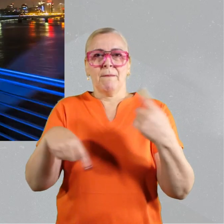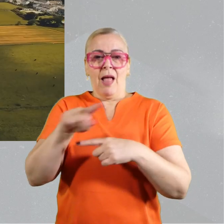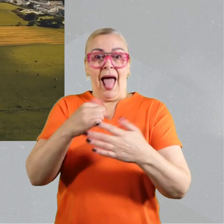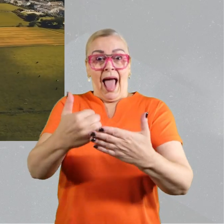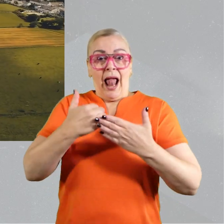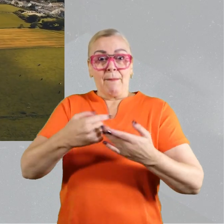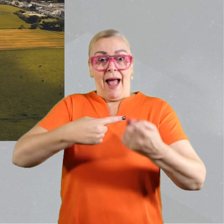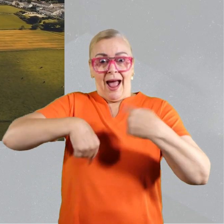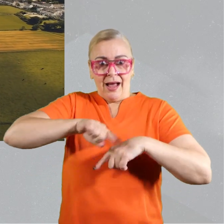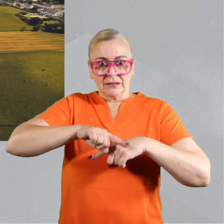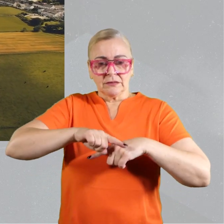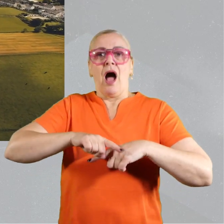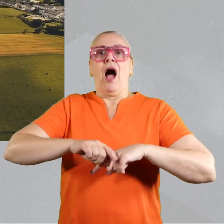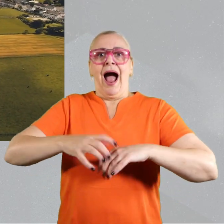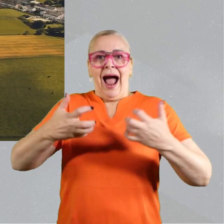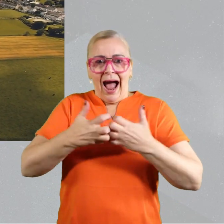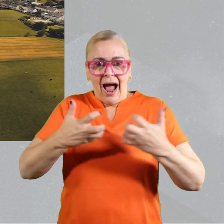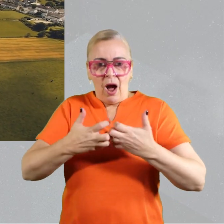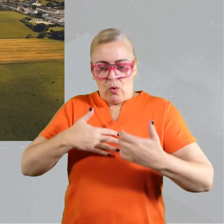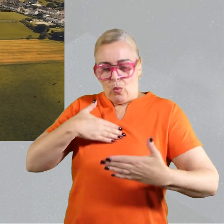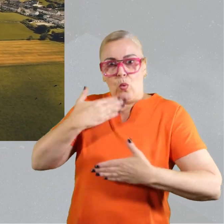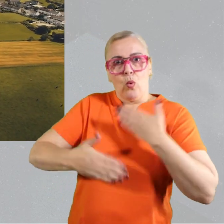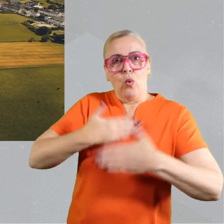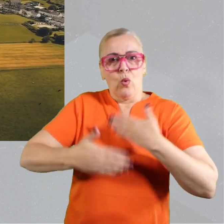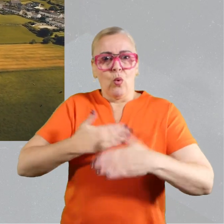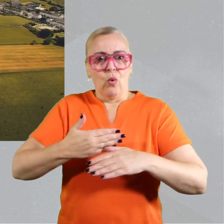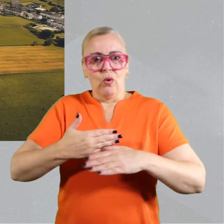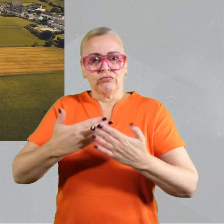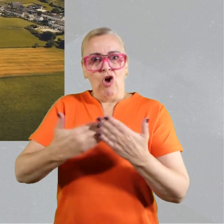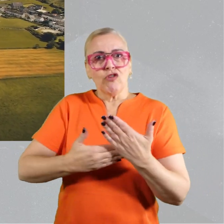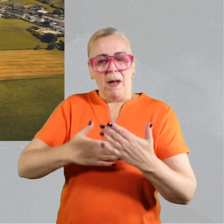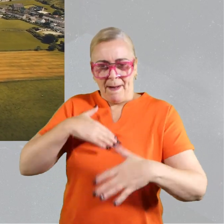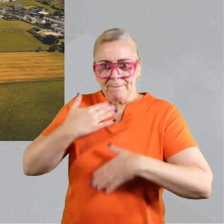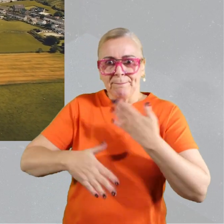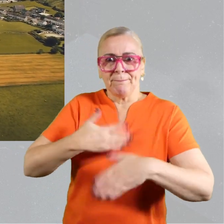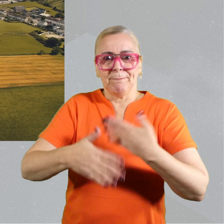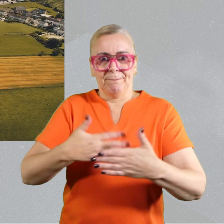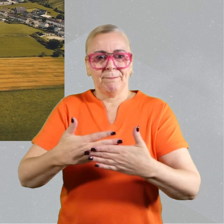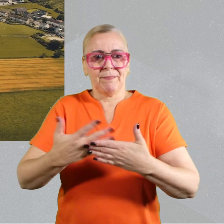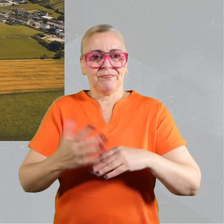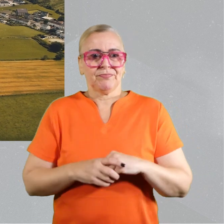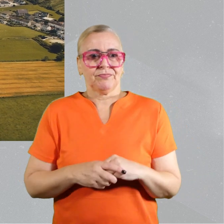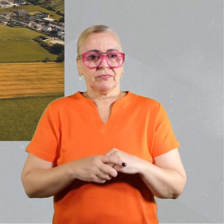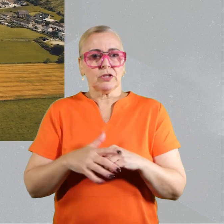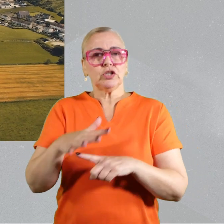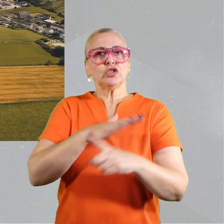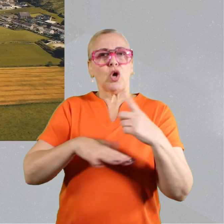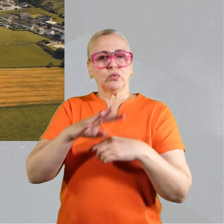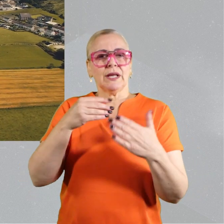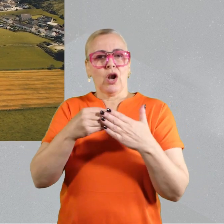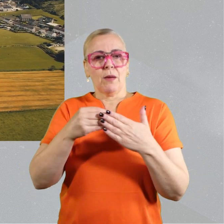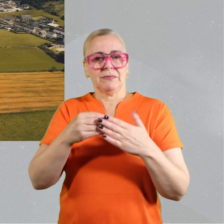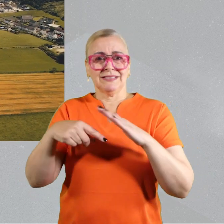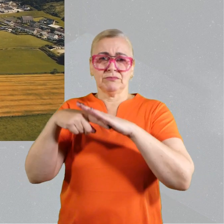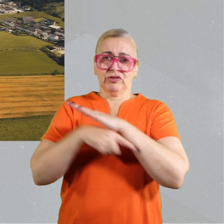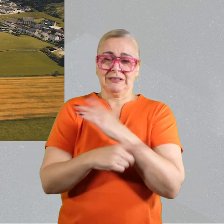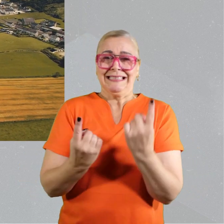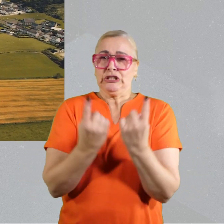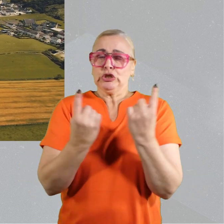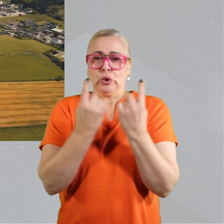the population at large so that we can indeed generalise when we're thinking about how such a programme might be rolled out. And probably the most